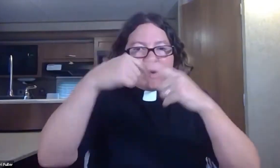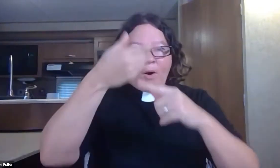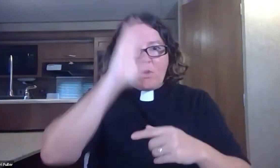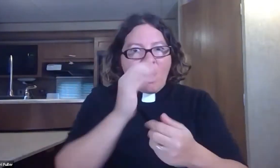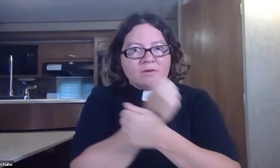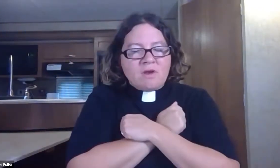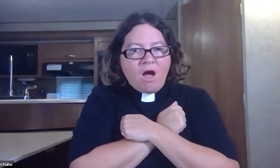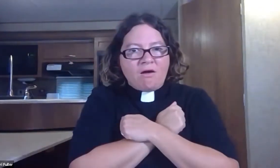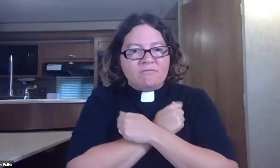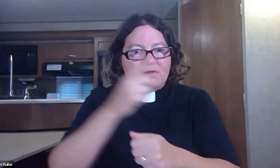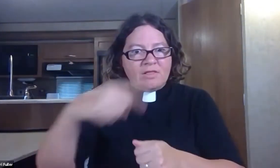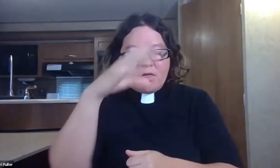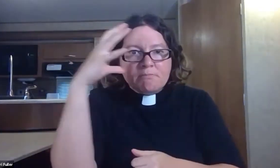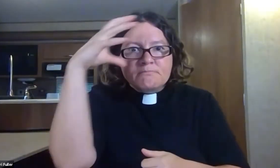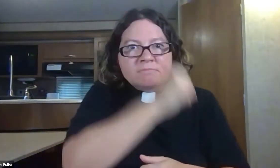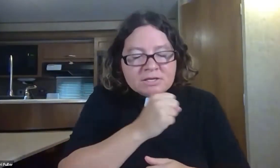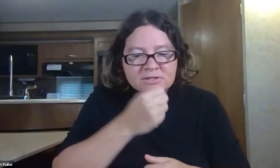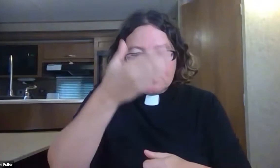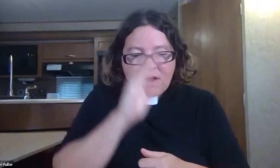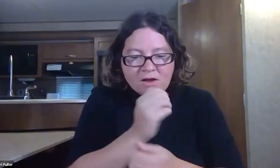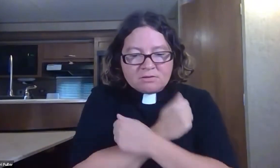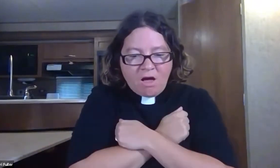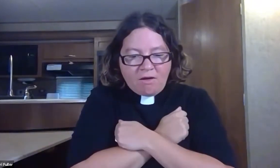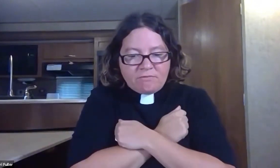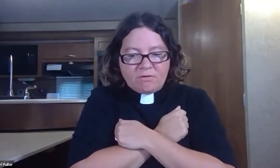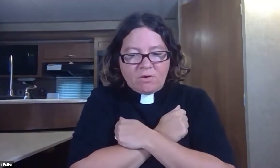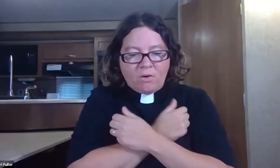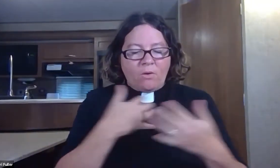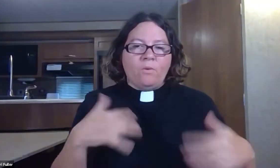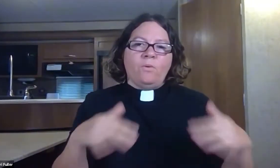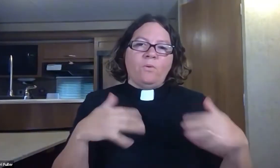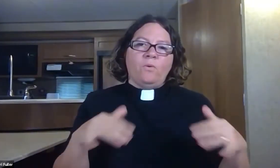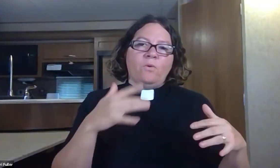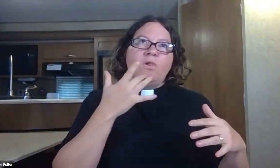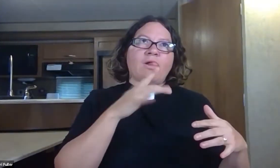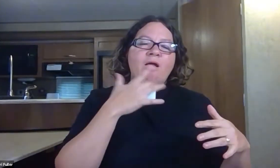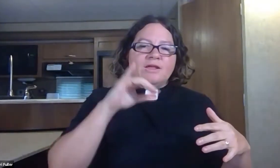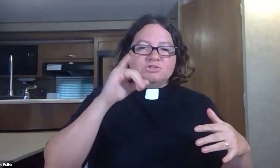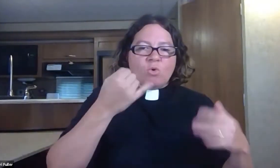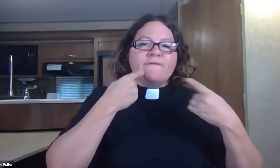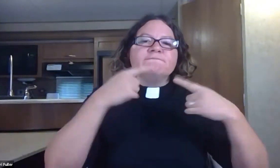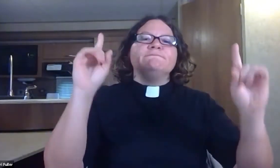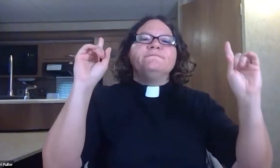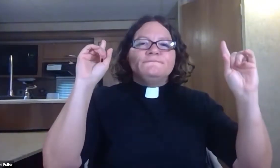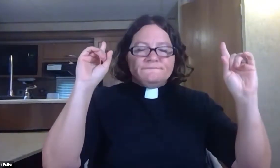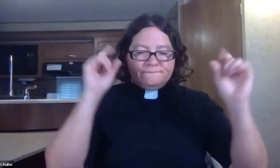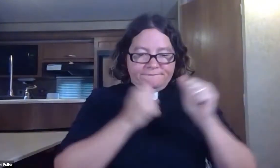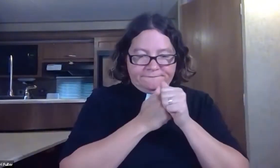the people of Nineveh were ignorant of God's love and they would have totally missed out on that fortunately